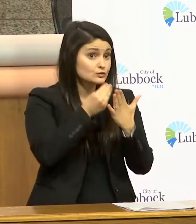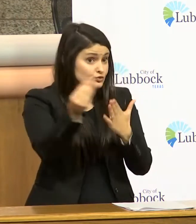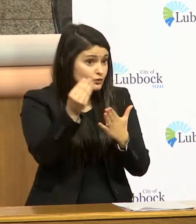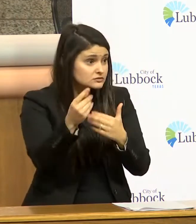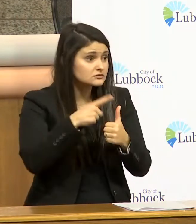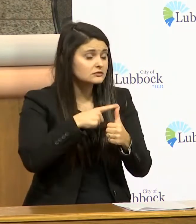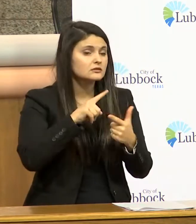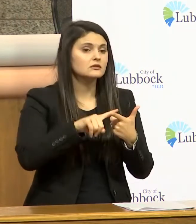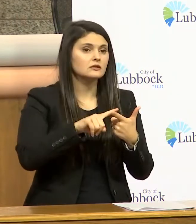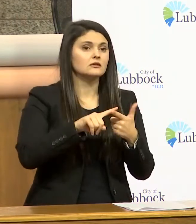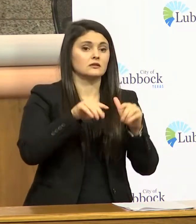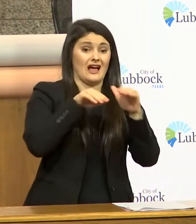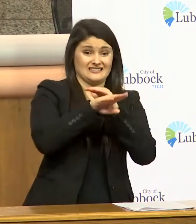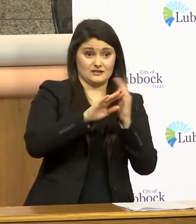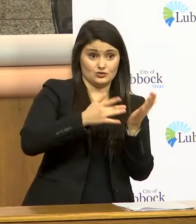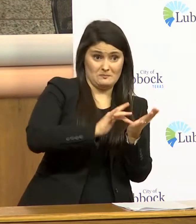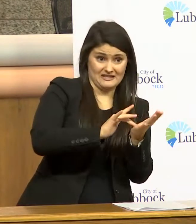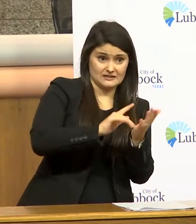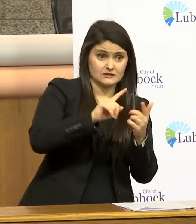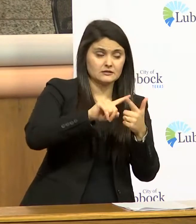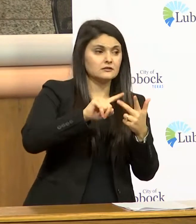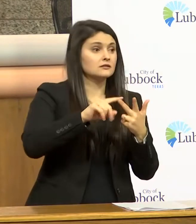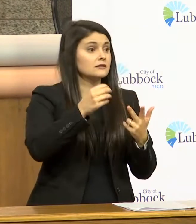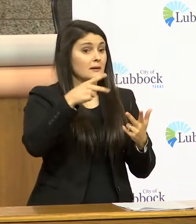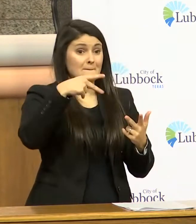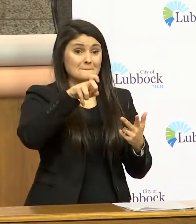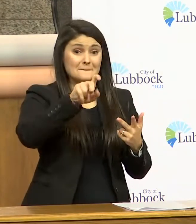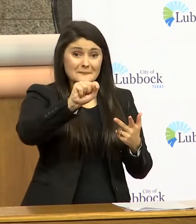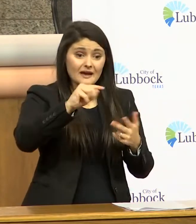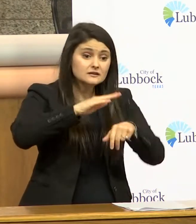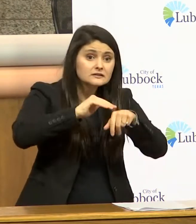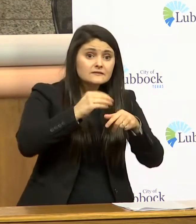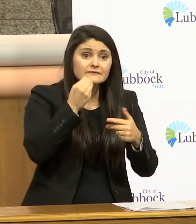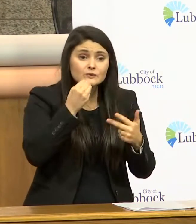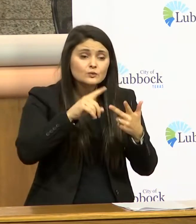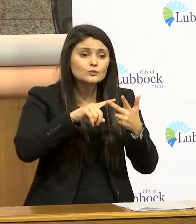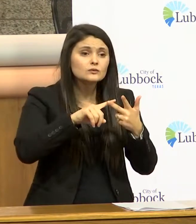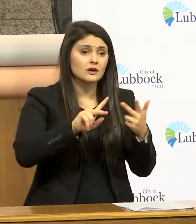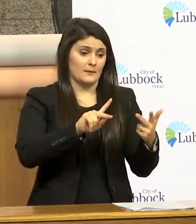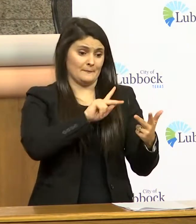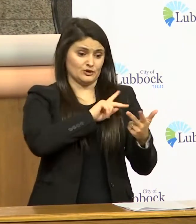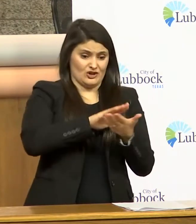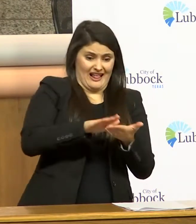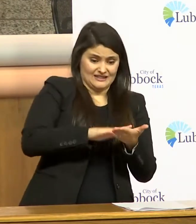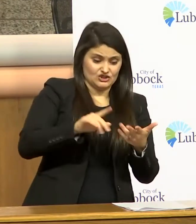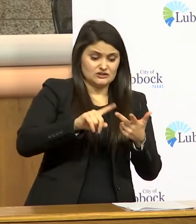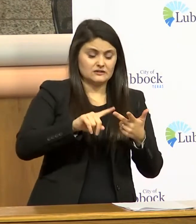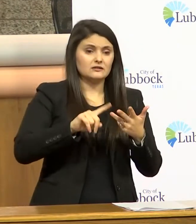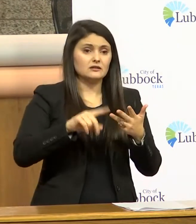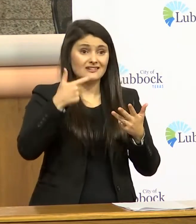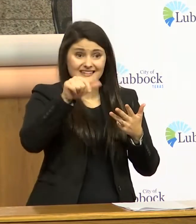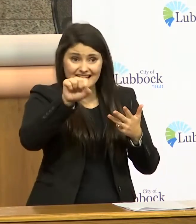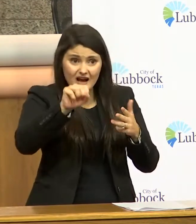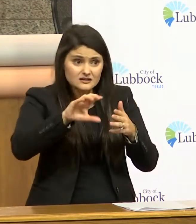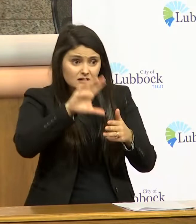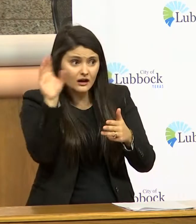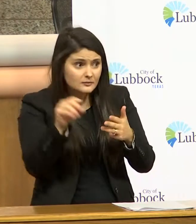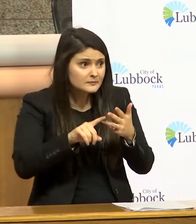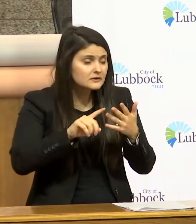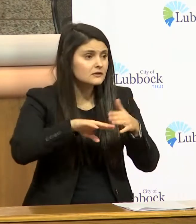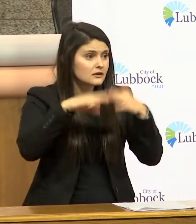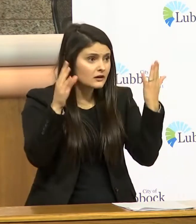access to medicine pet food personal hygiene vehicle fuel supplies